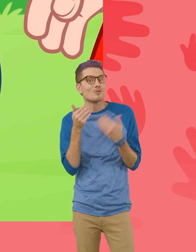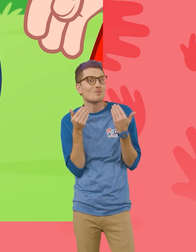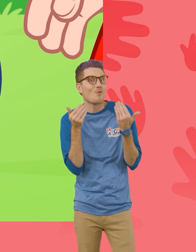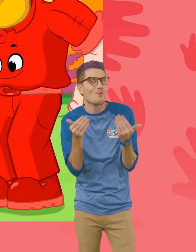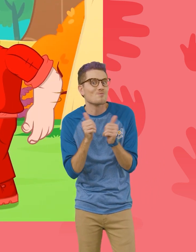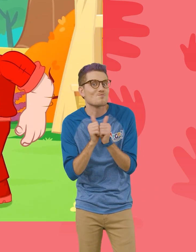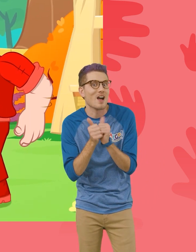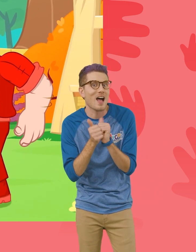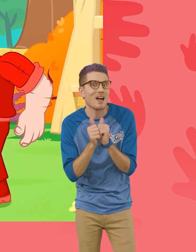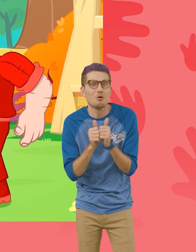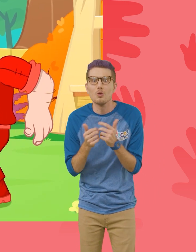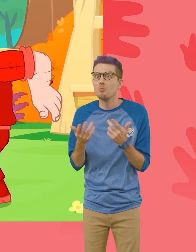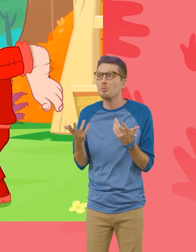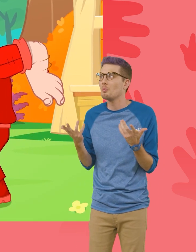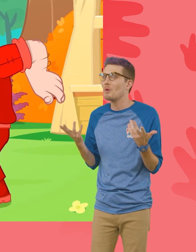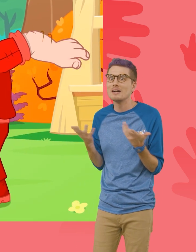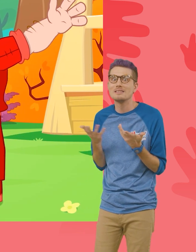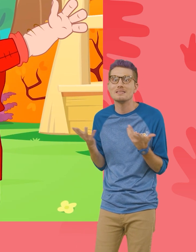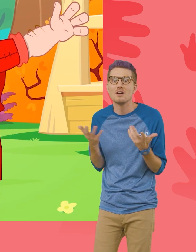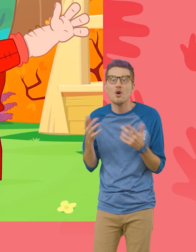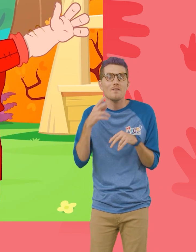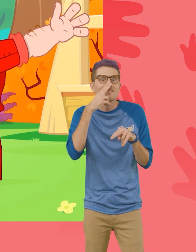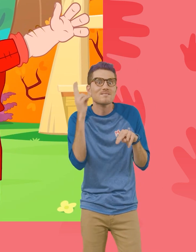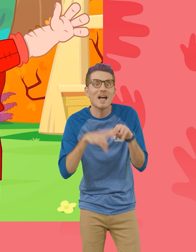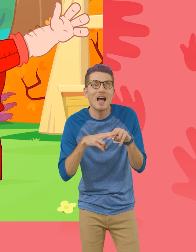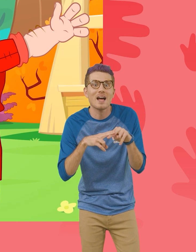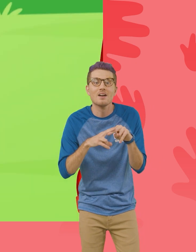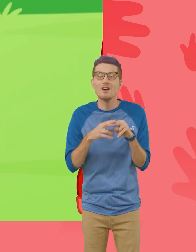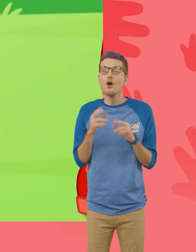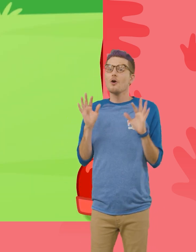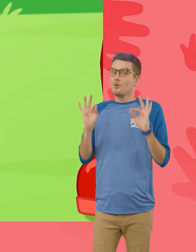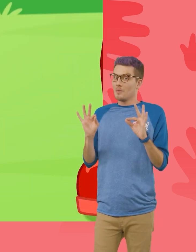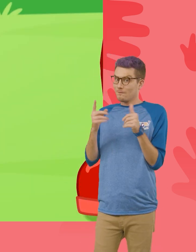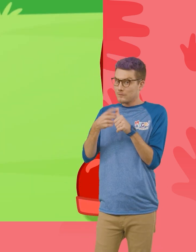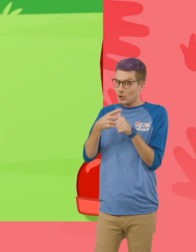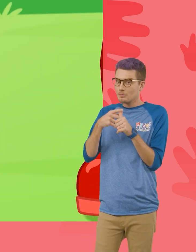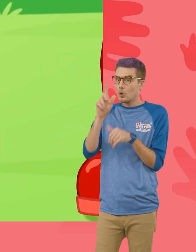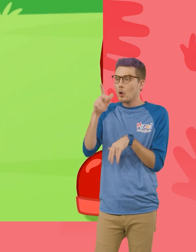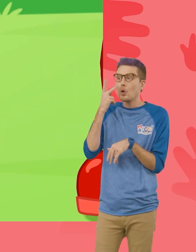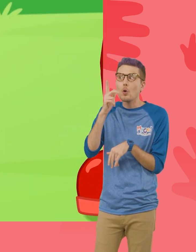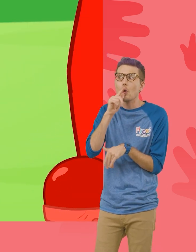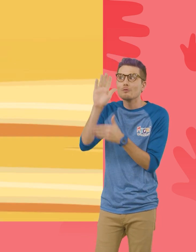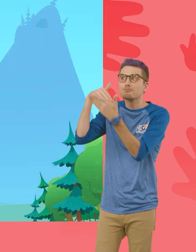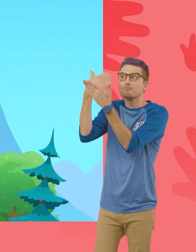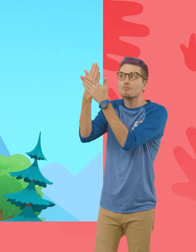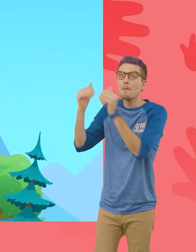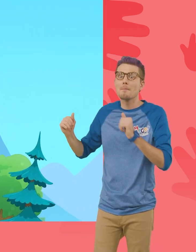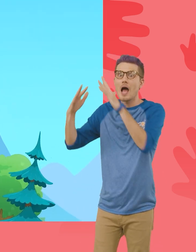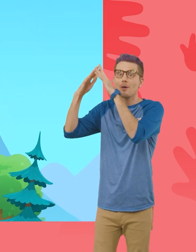have a race! That would be fun. Okay. The first one to reach the mountaintop wins.